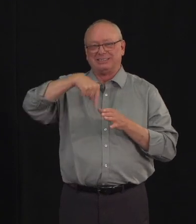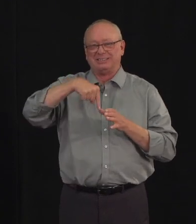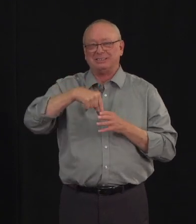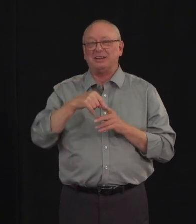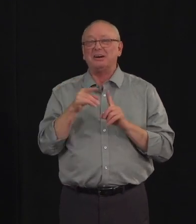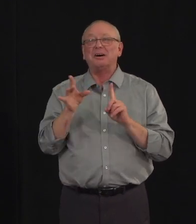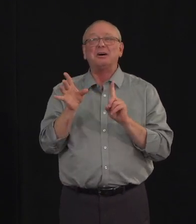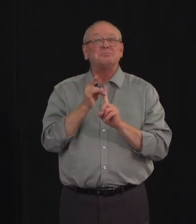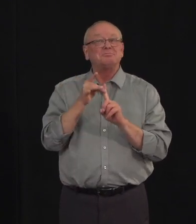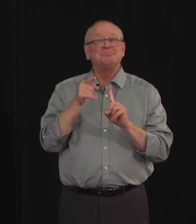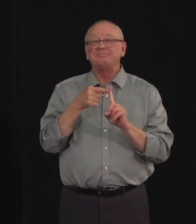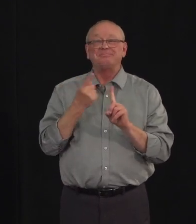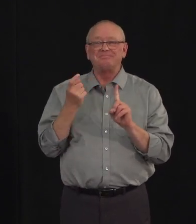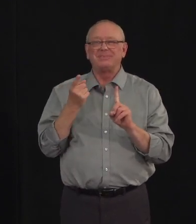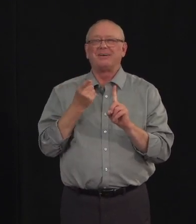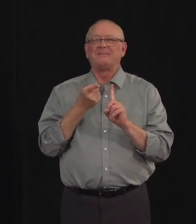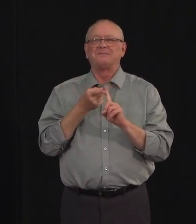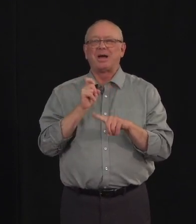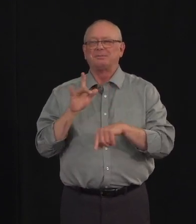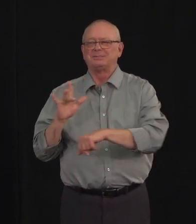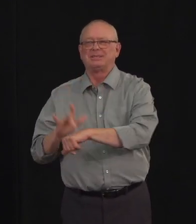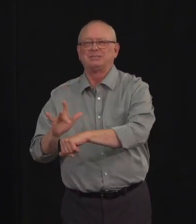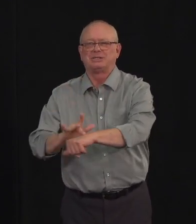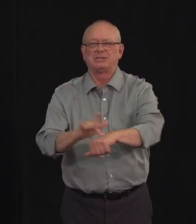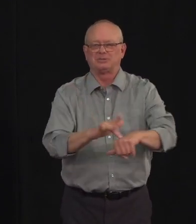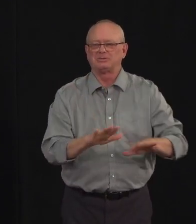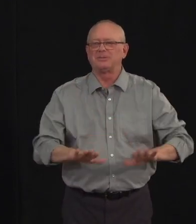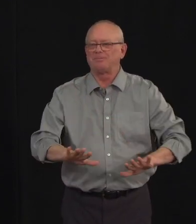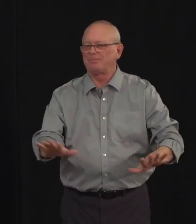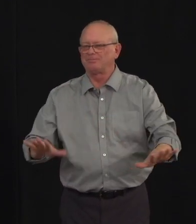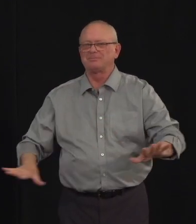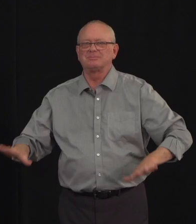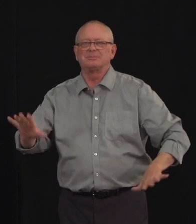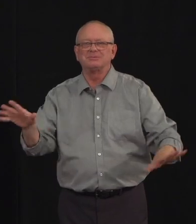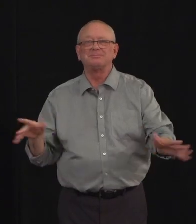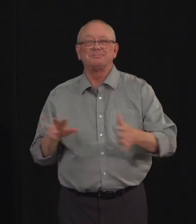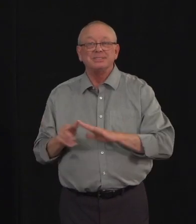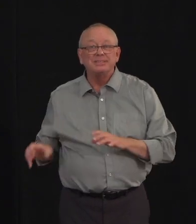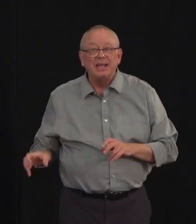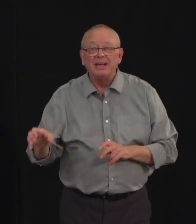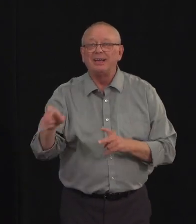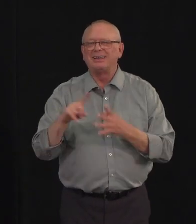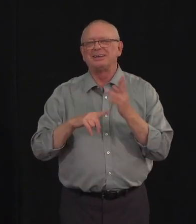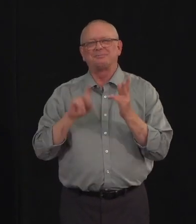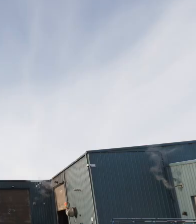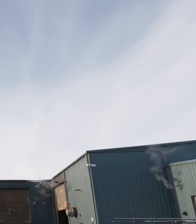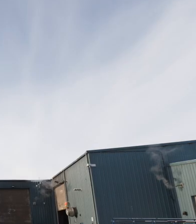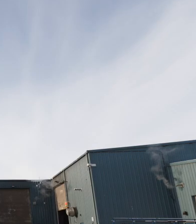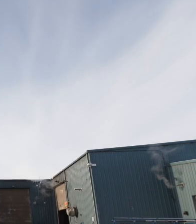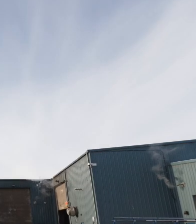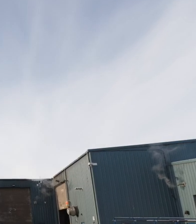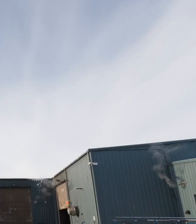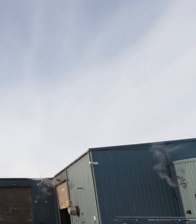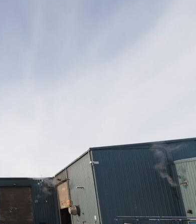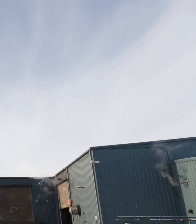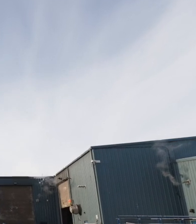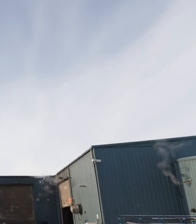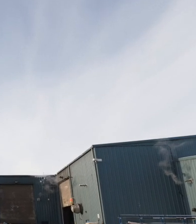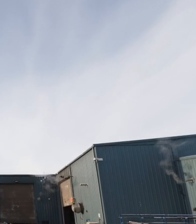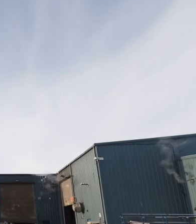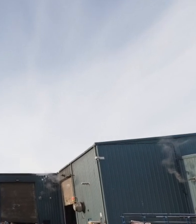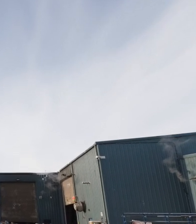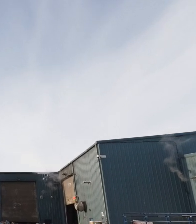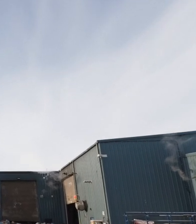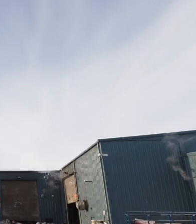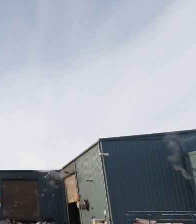high-touch surfaces, emphasizing the need for cleaning and disinfection of these surfaces. Today we are also listing